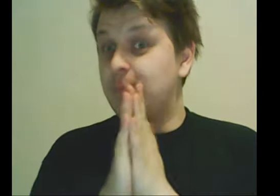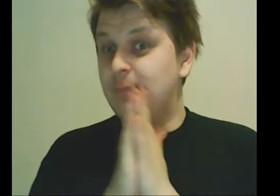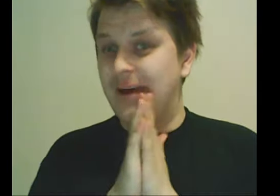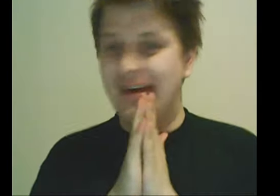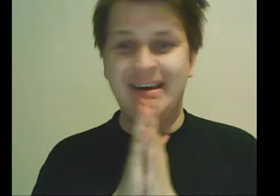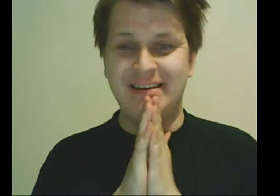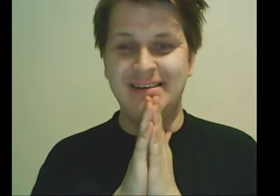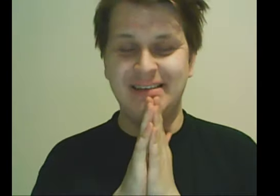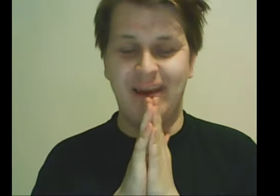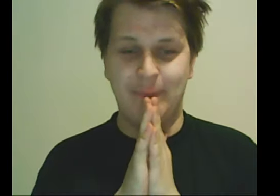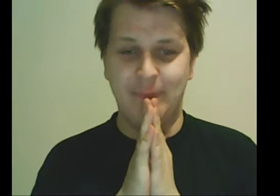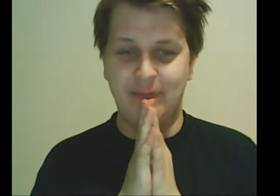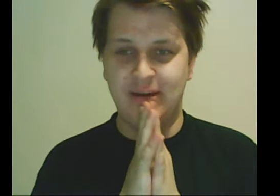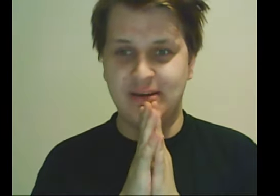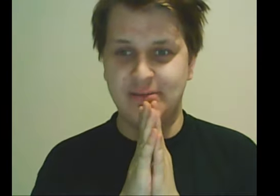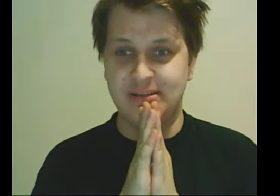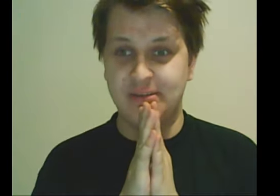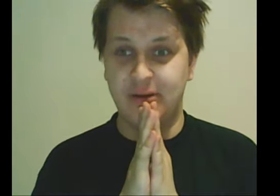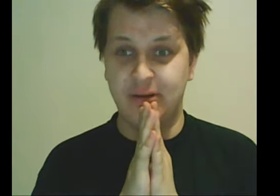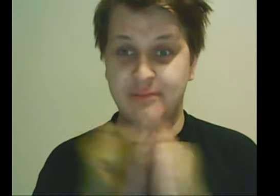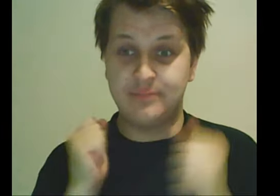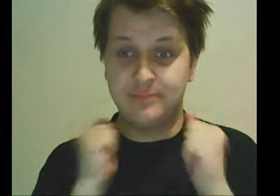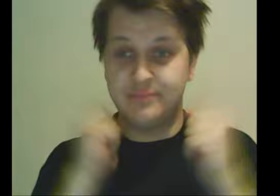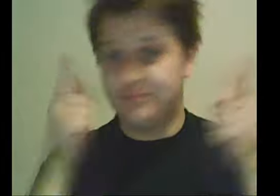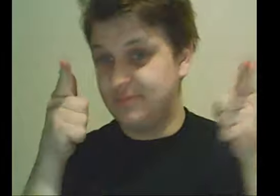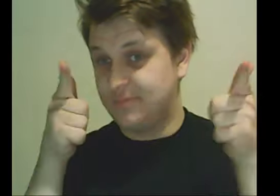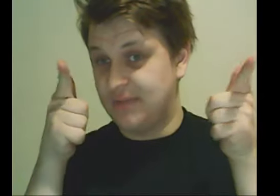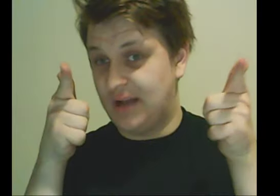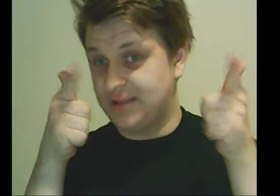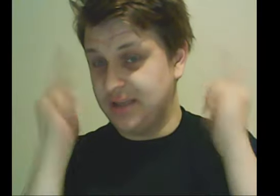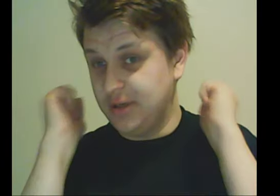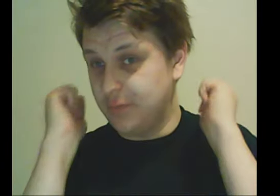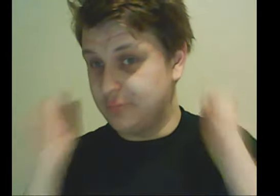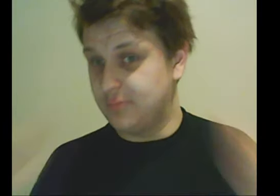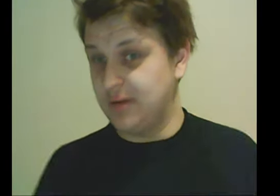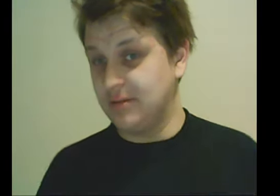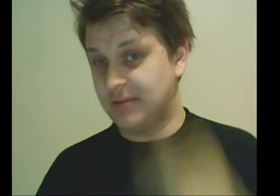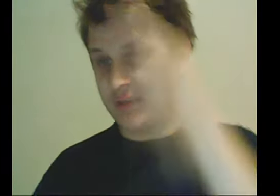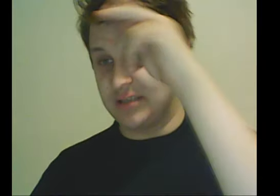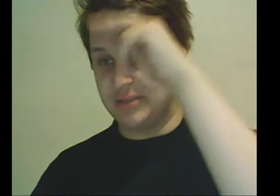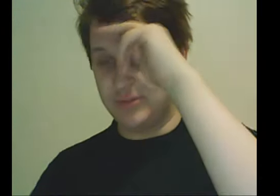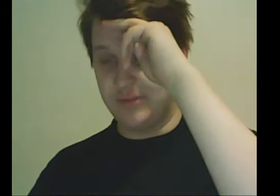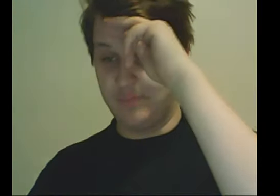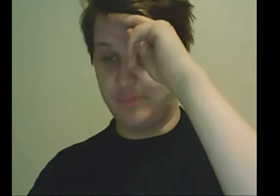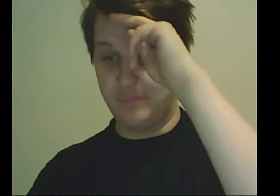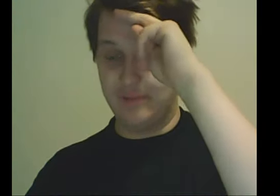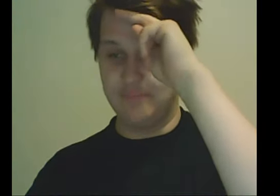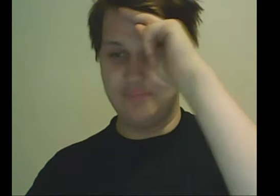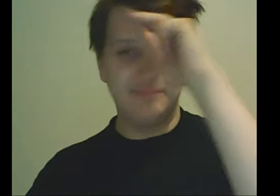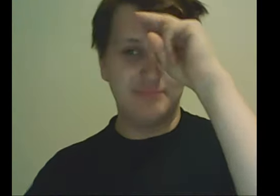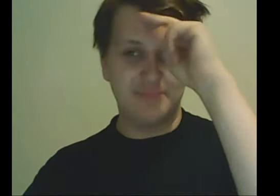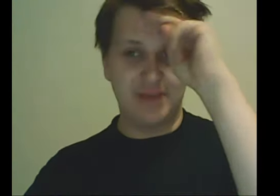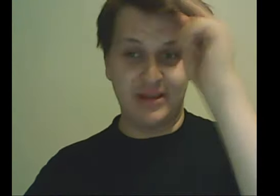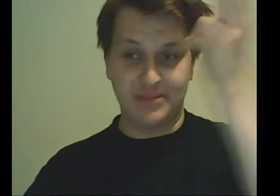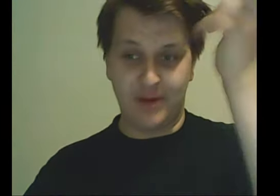So, yeah, that's about it. I'll see you in the next one. Okay, thanks, bye. one. one. Thank you.